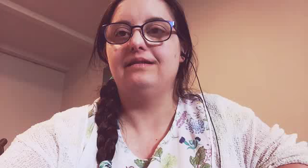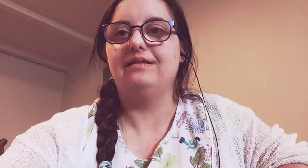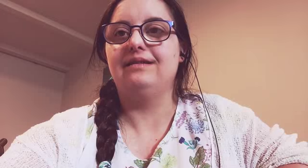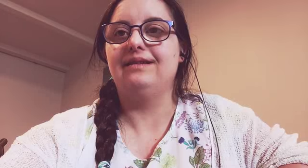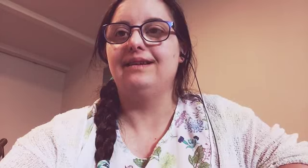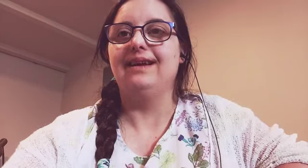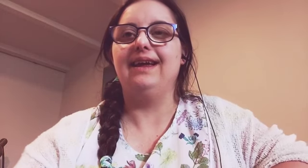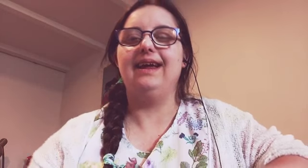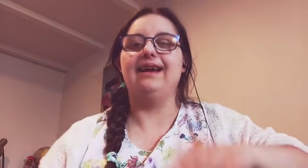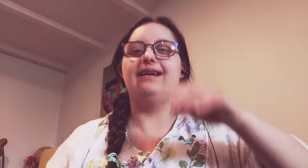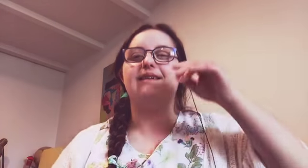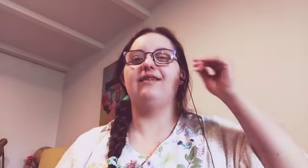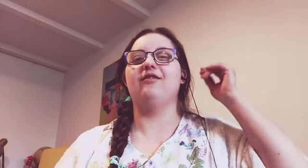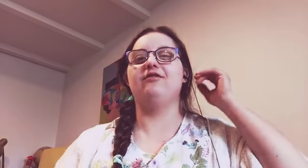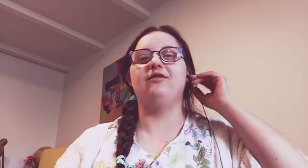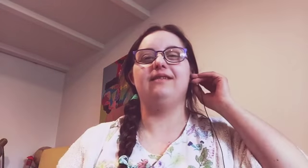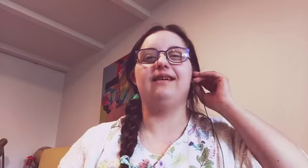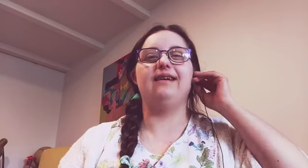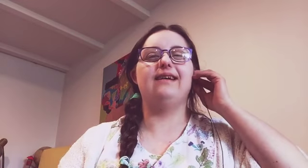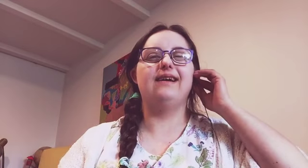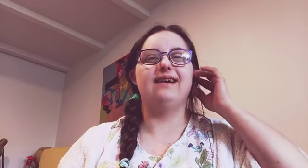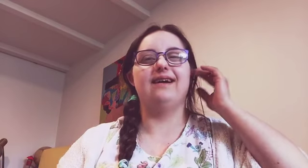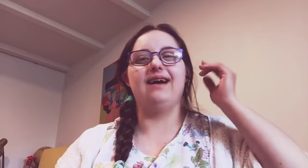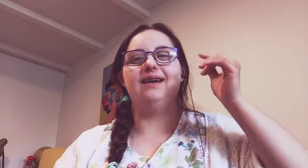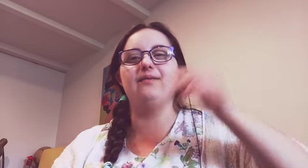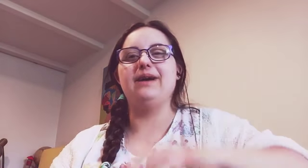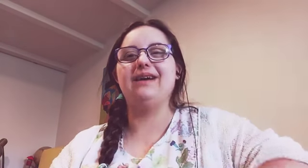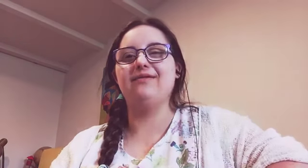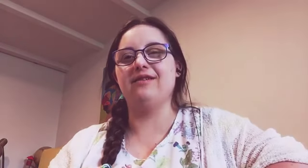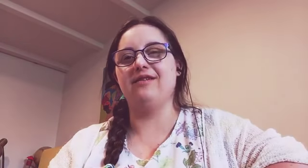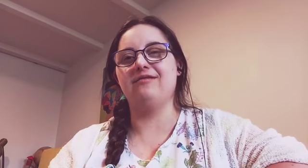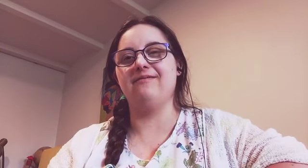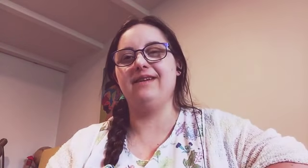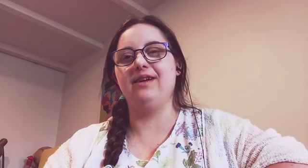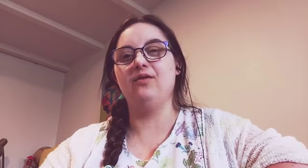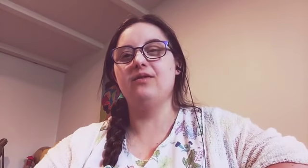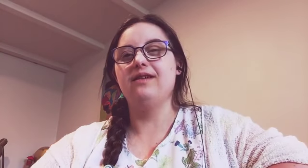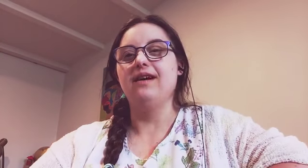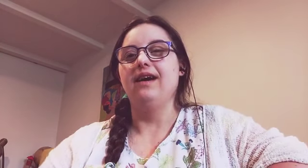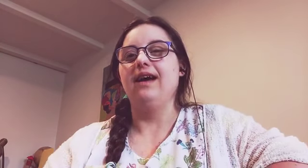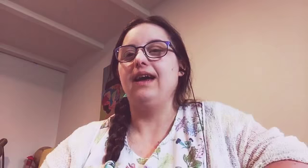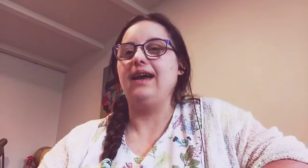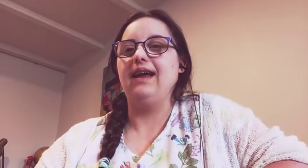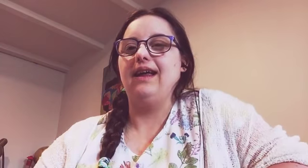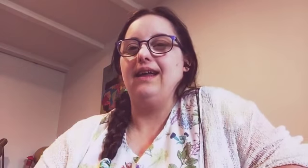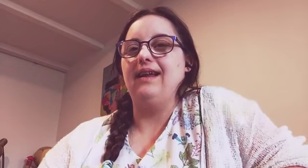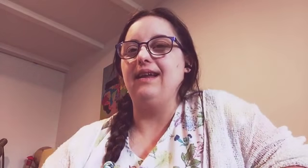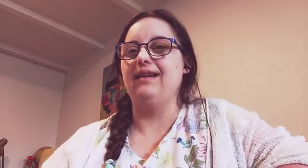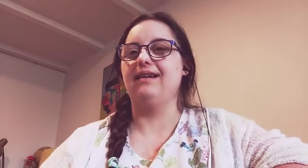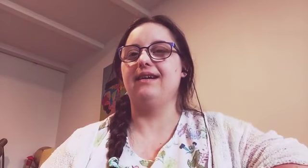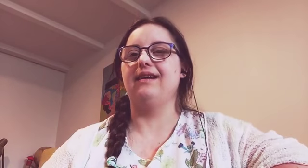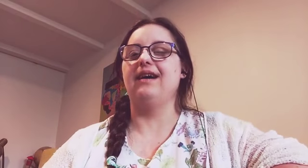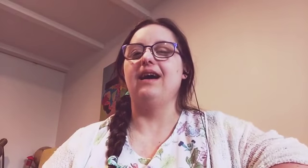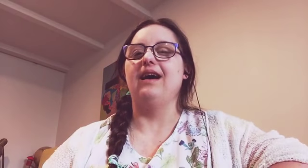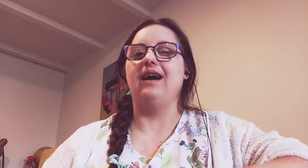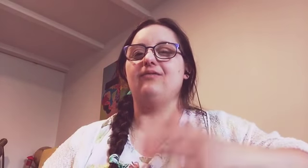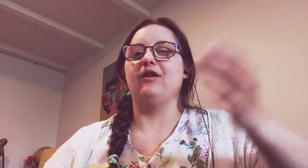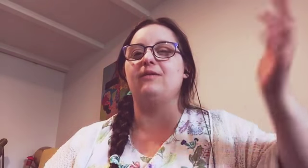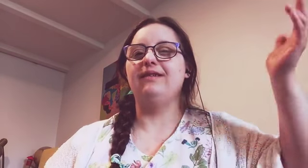Hey guys, how are y'all doing today? I am back for an awesome video and I'm Robin.